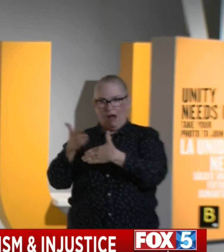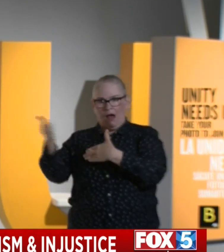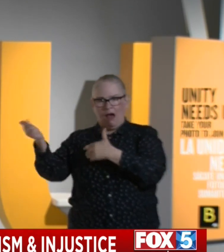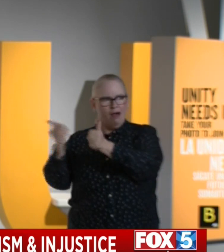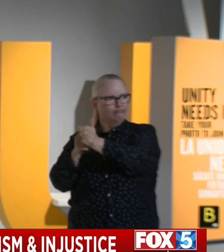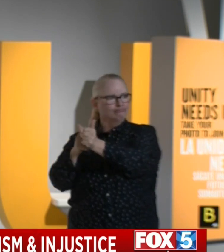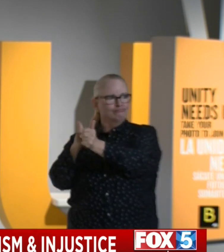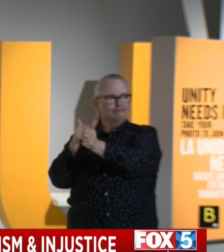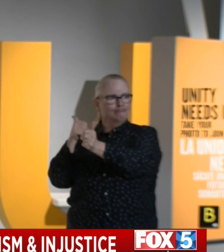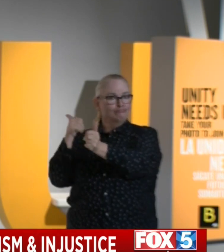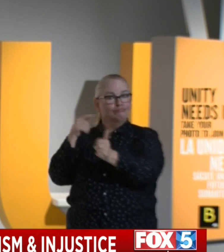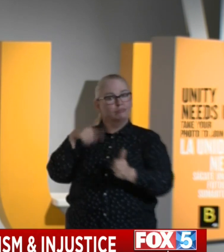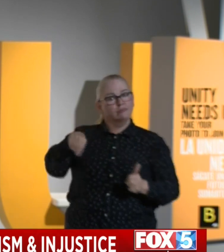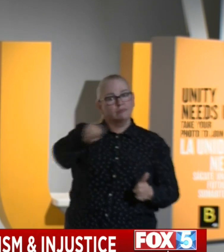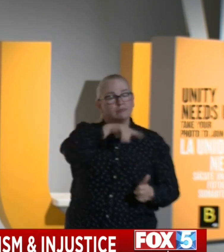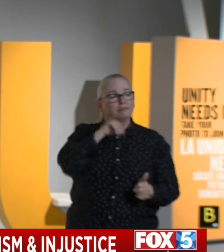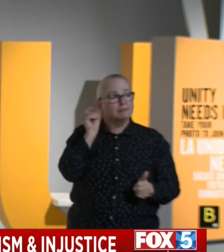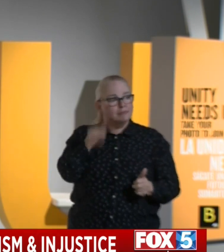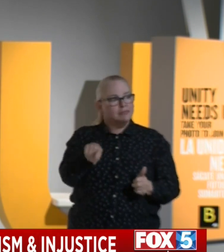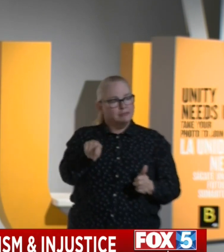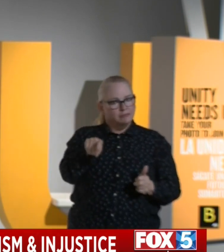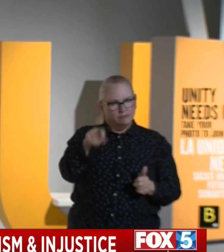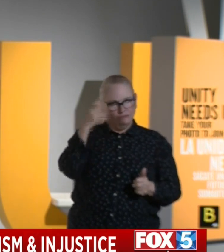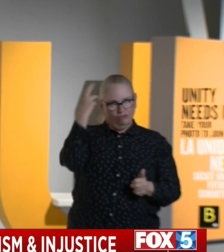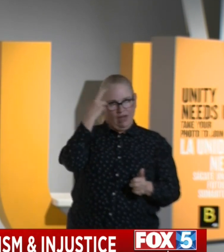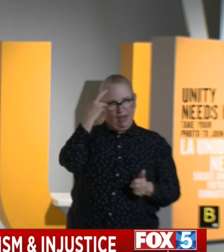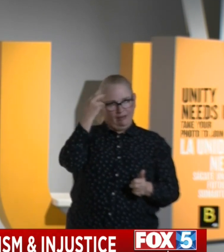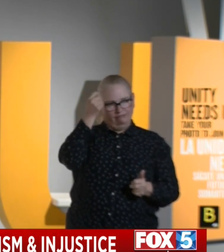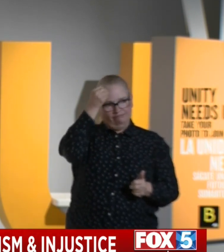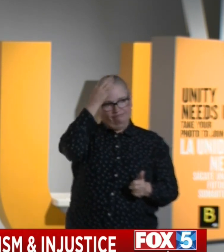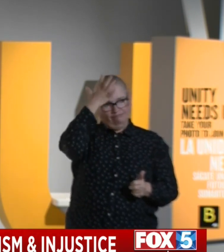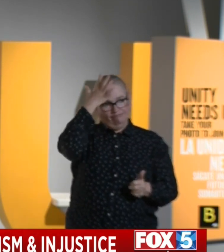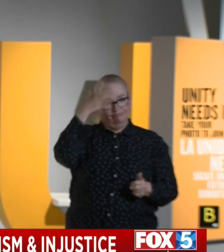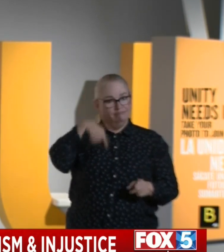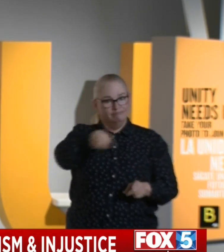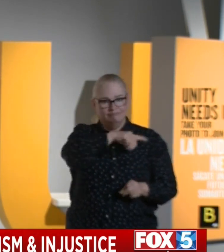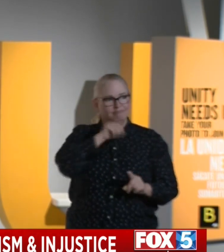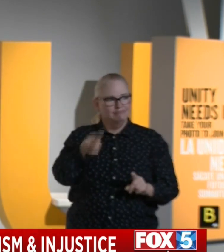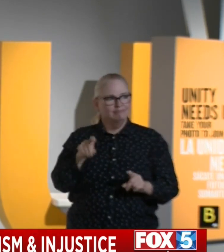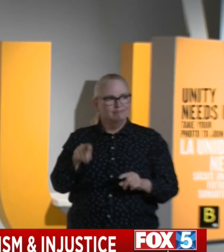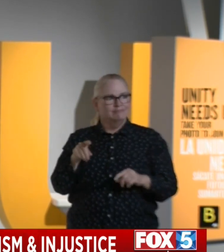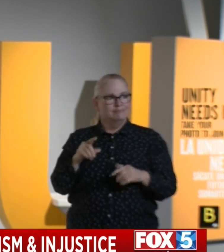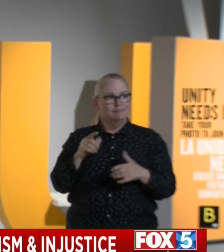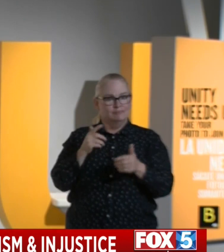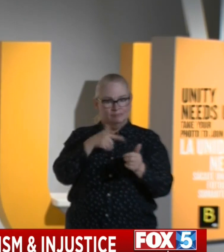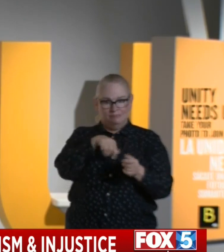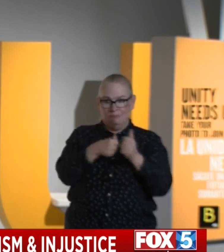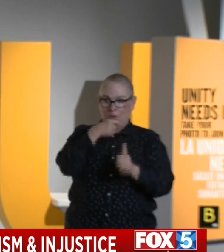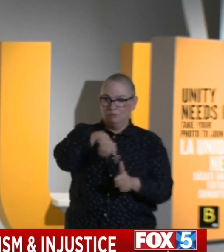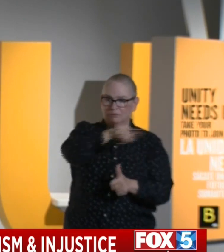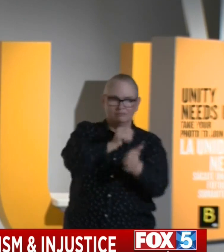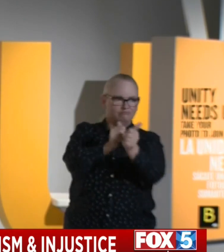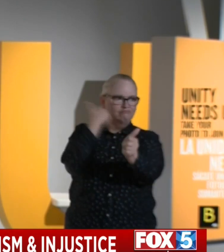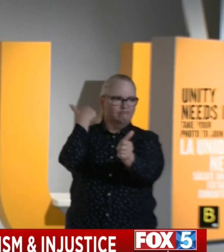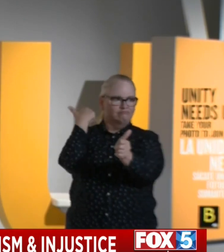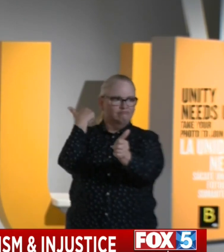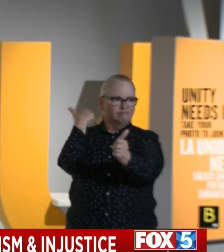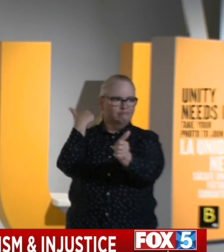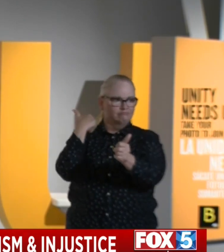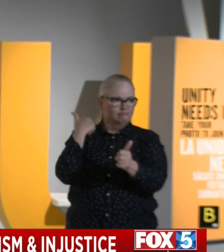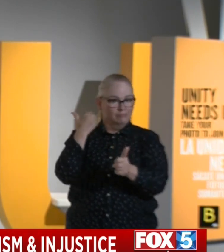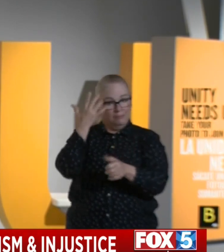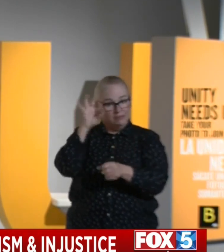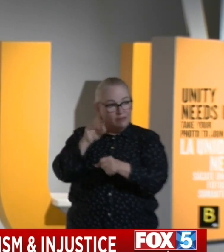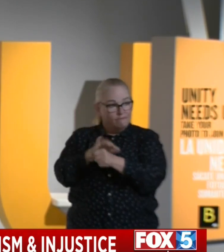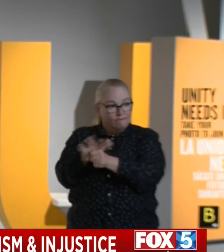minds and consciousness. A study that came out today that says the average learning loss in this nation because of COVID-19 is